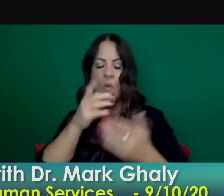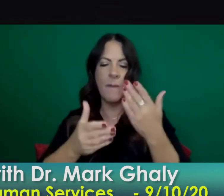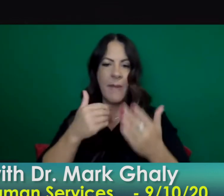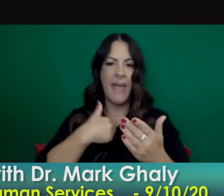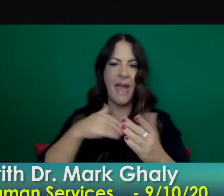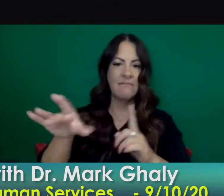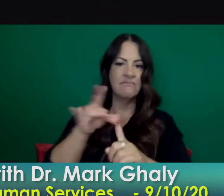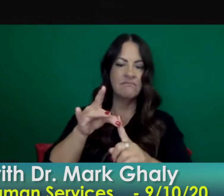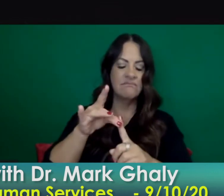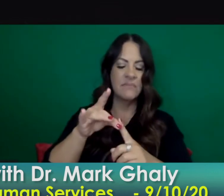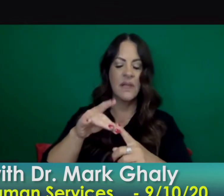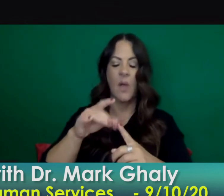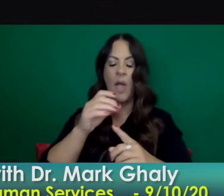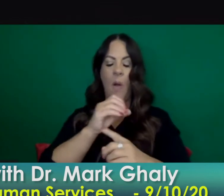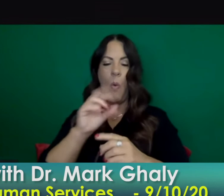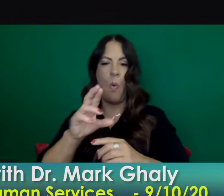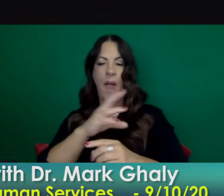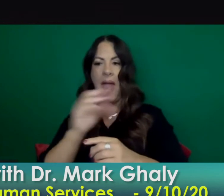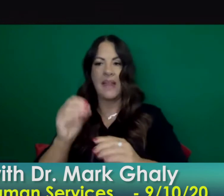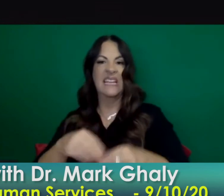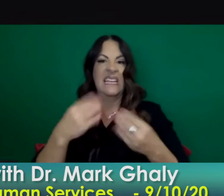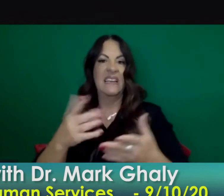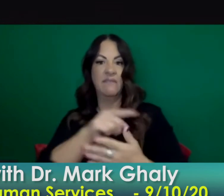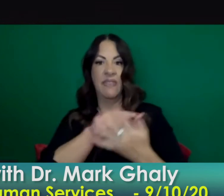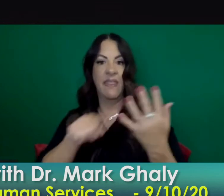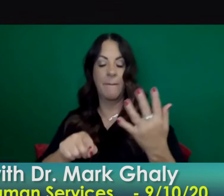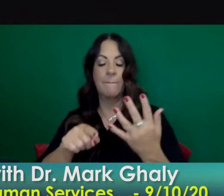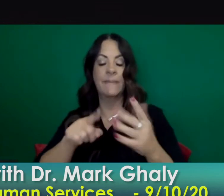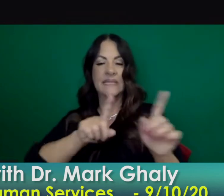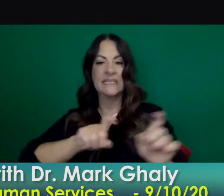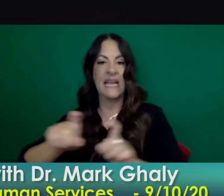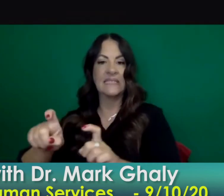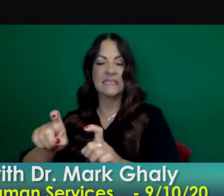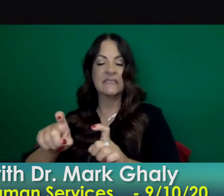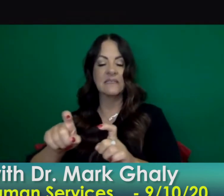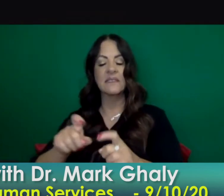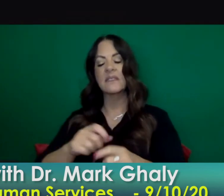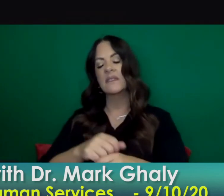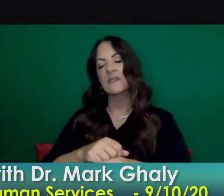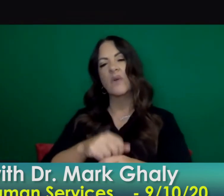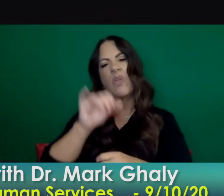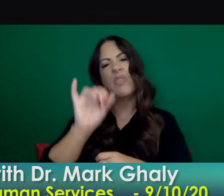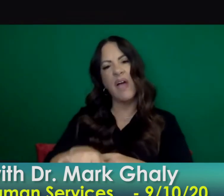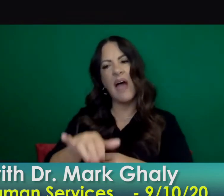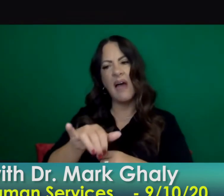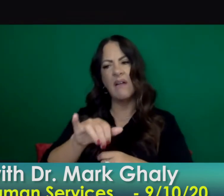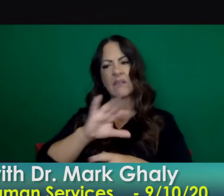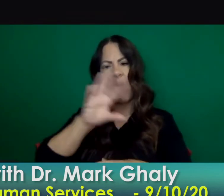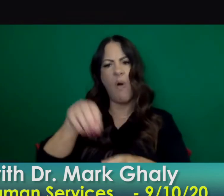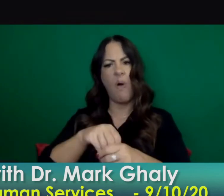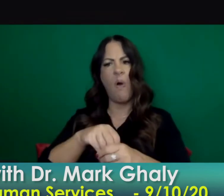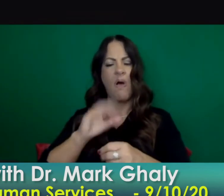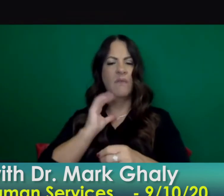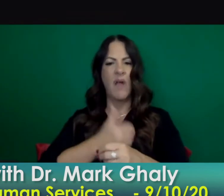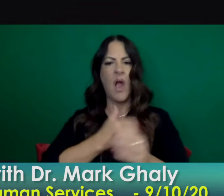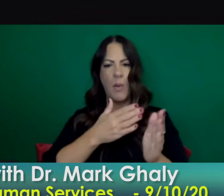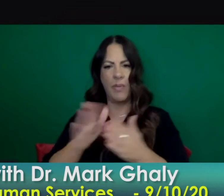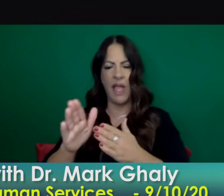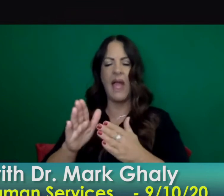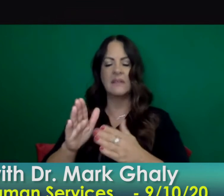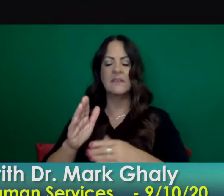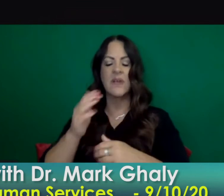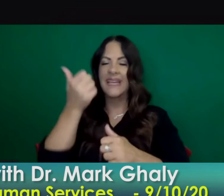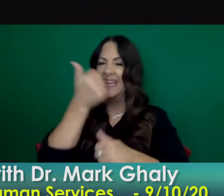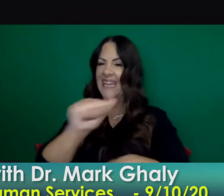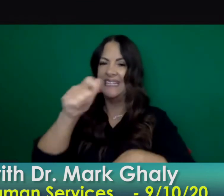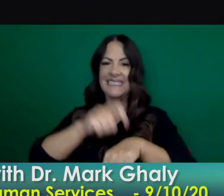that information in a timely way so the right actions can follow so all of that is uh in place and as shelters pop up